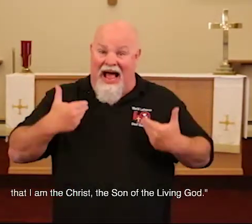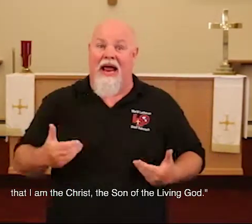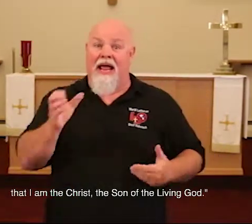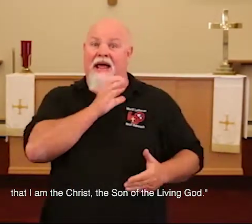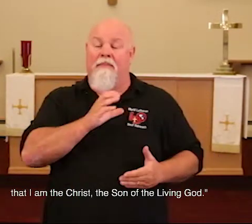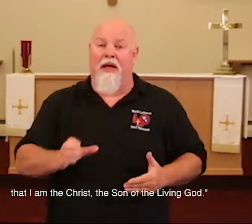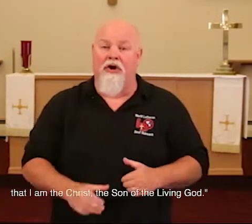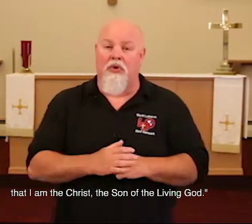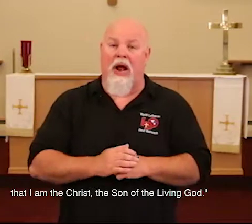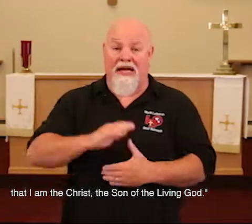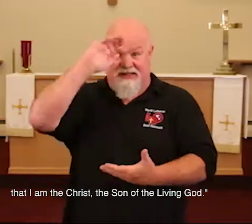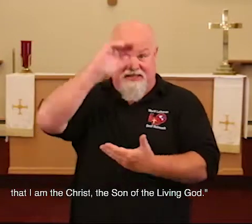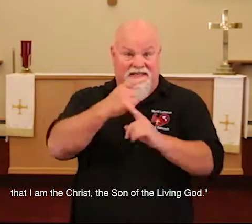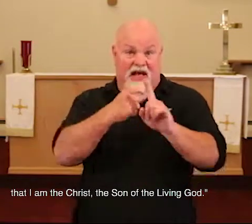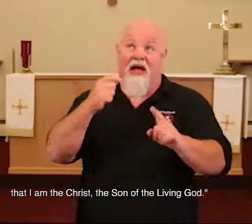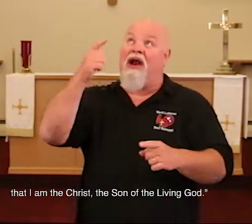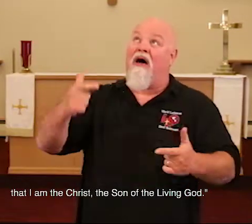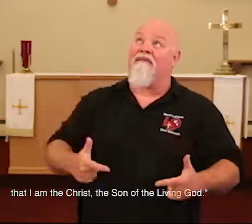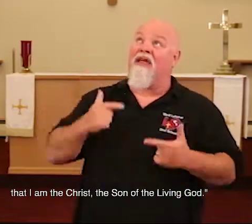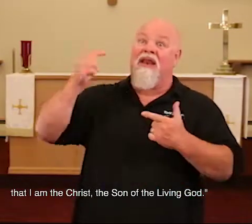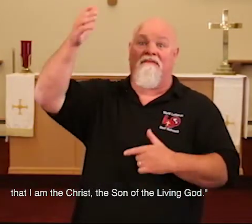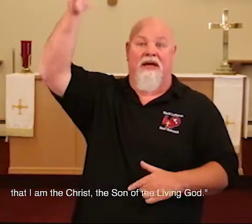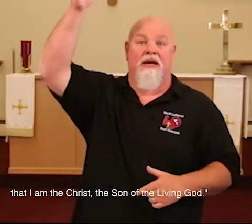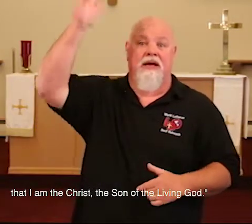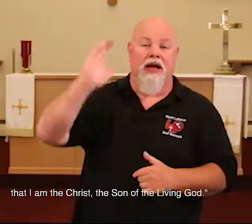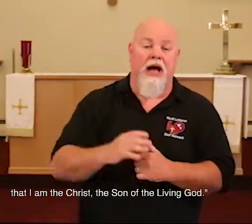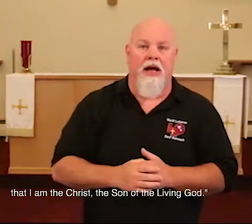I am the Christ, the son of the living God.